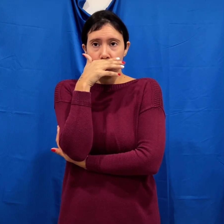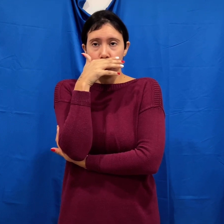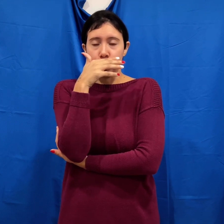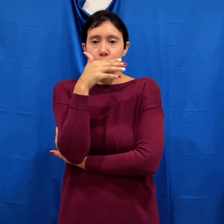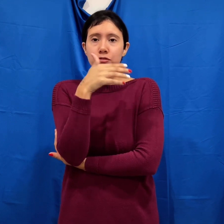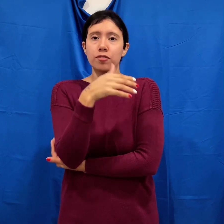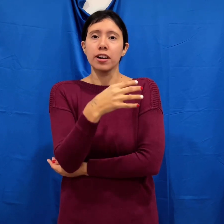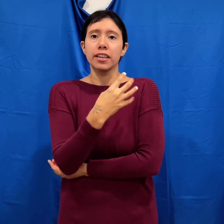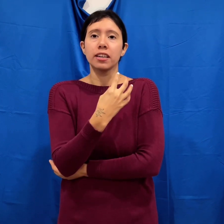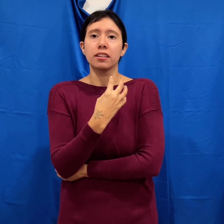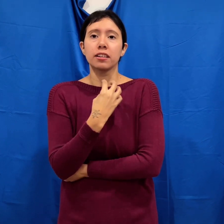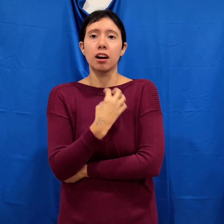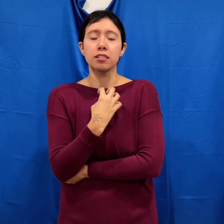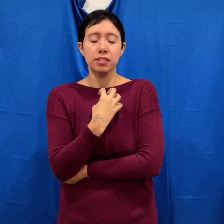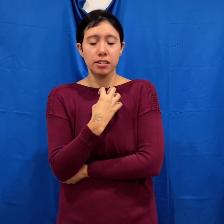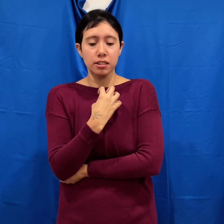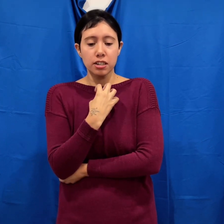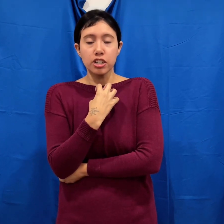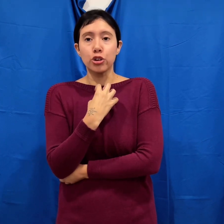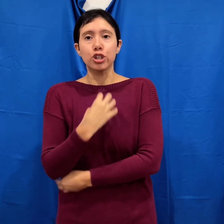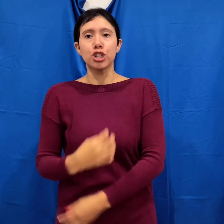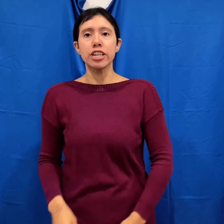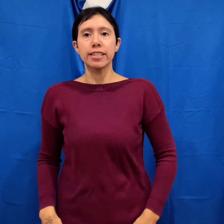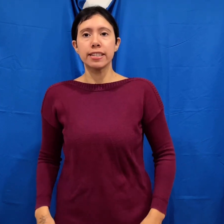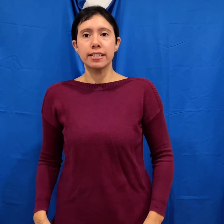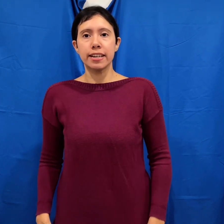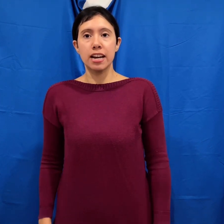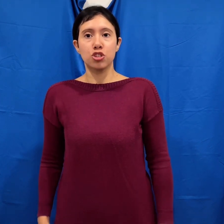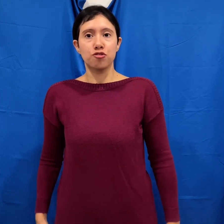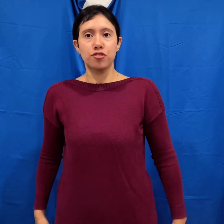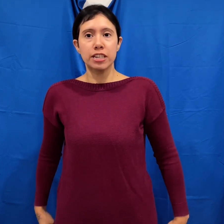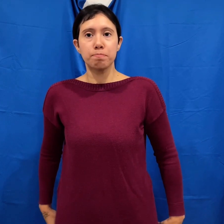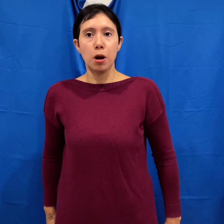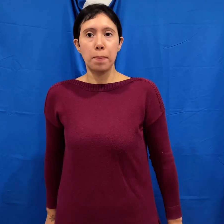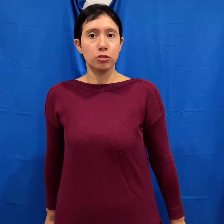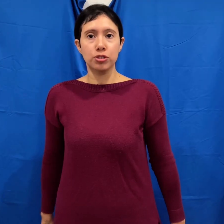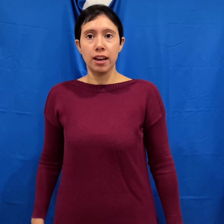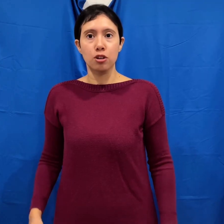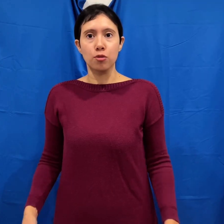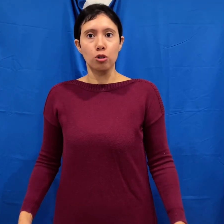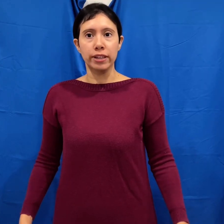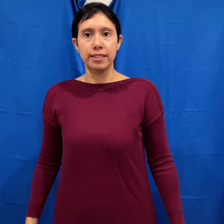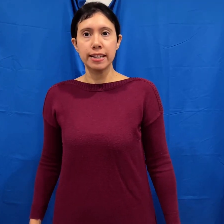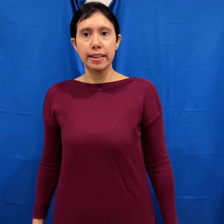You fucking cunt! Your shit-eating daddy had to fucking pop out today out of all days, didn't he?